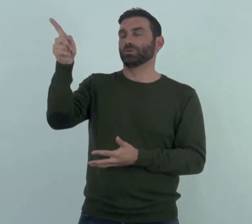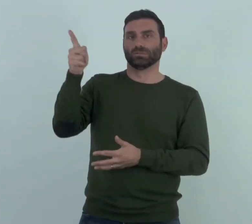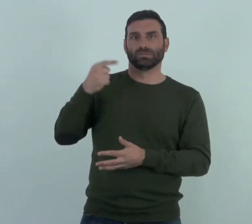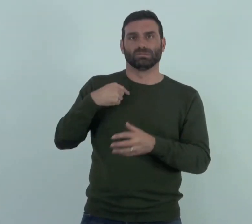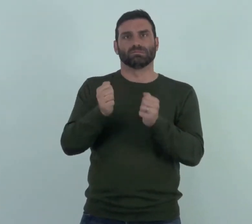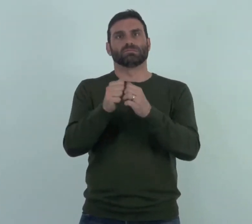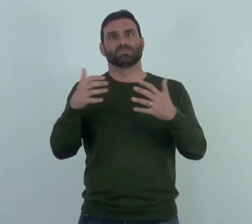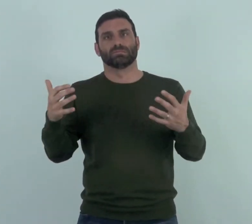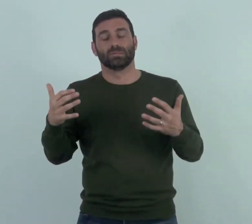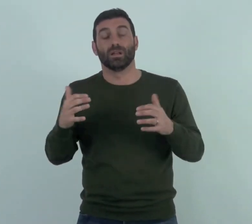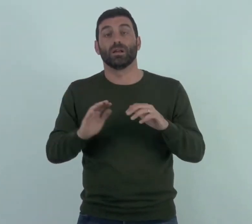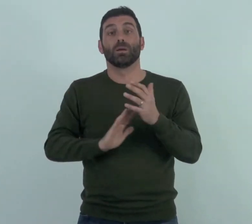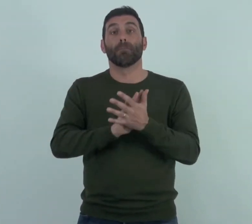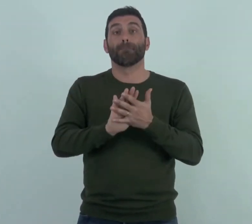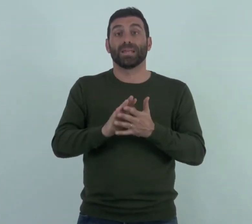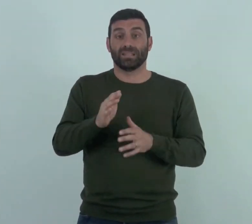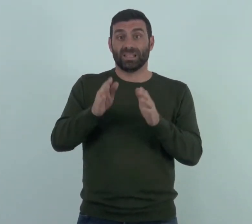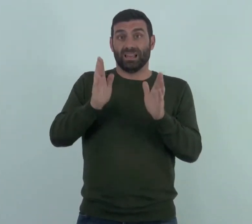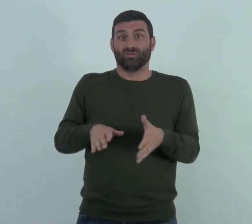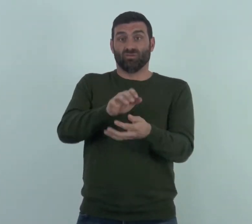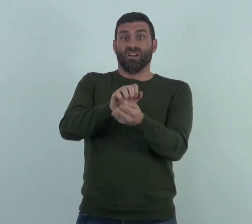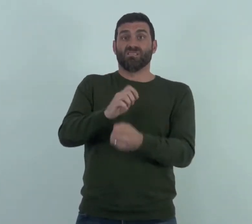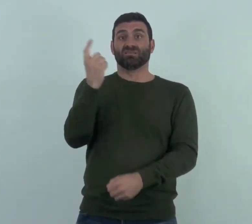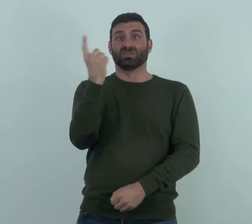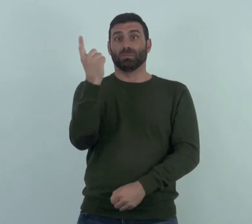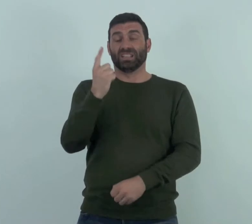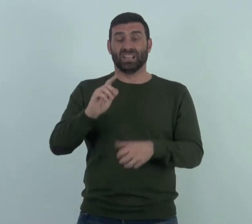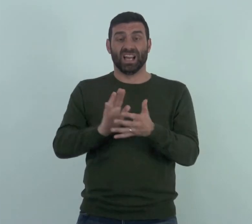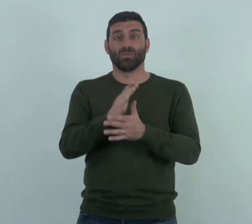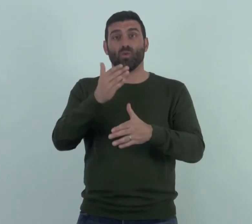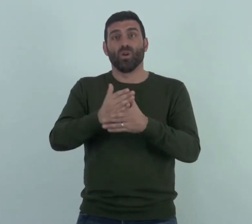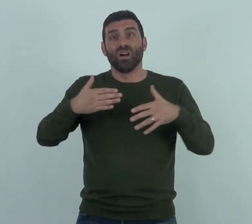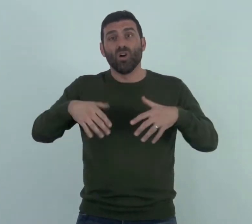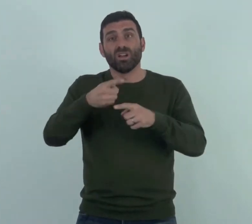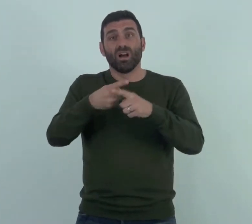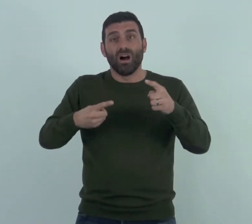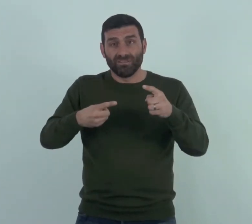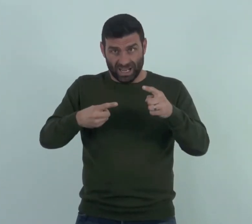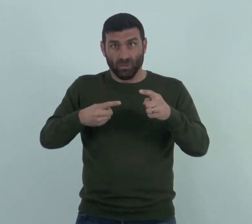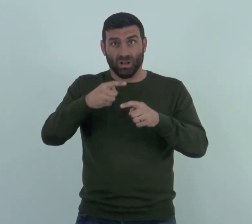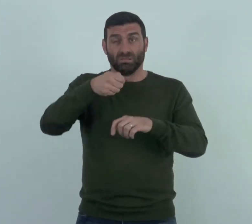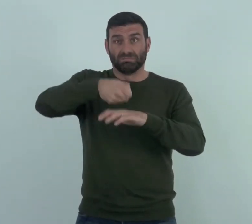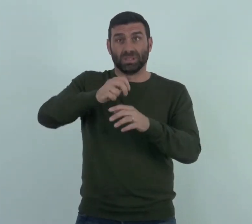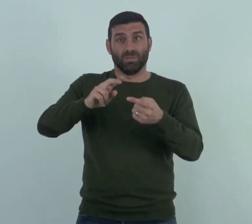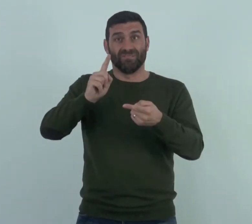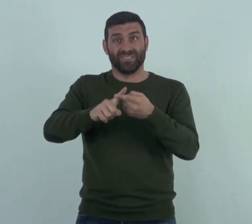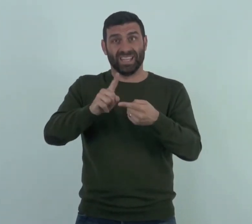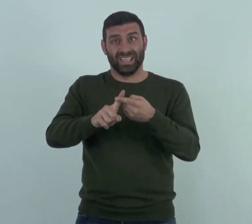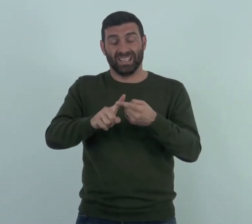charges because if they hadn't have agreed to this it would mean that the contract would only allow you to hire